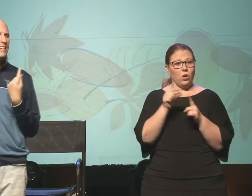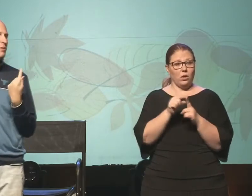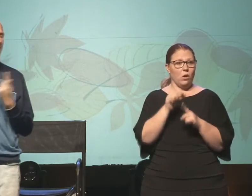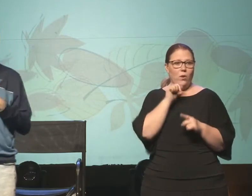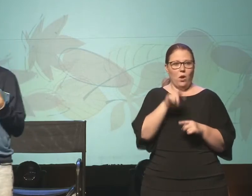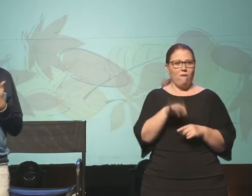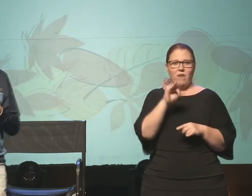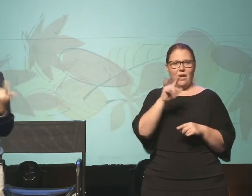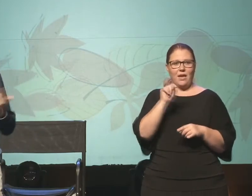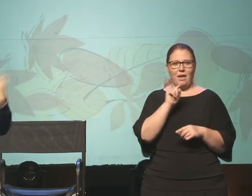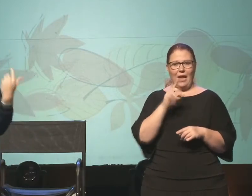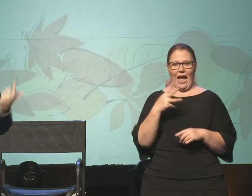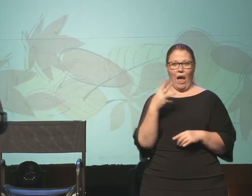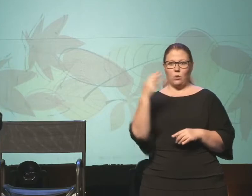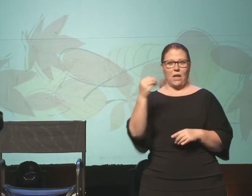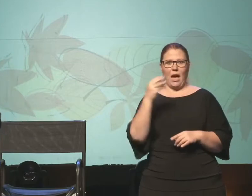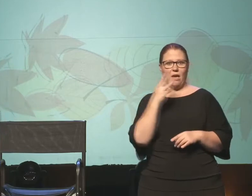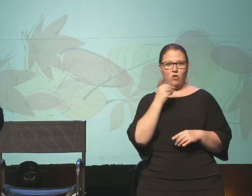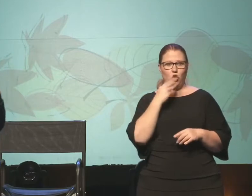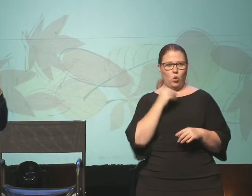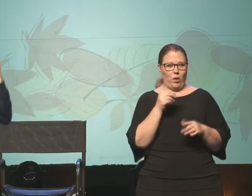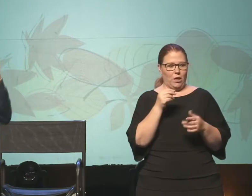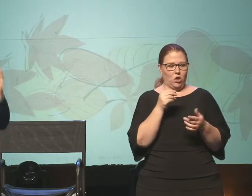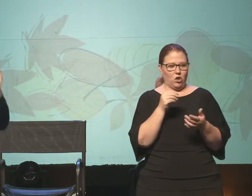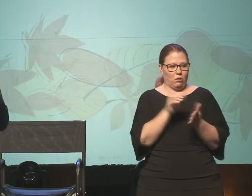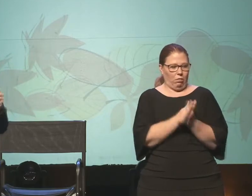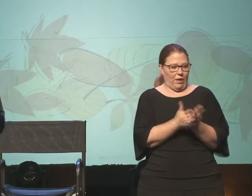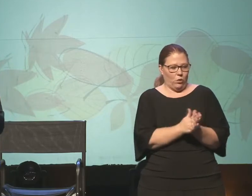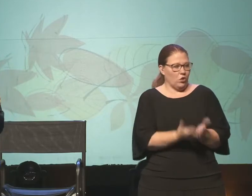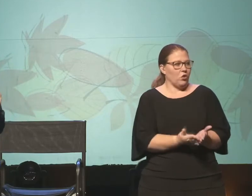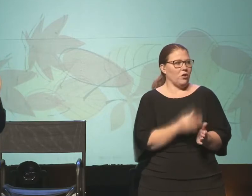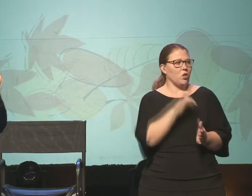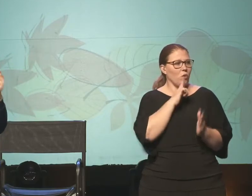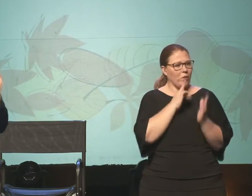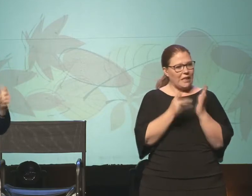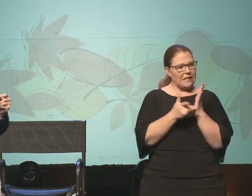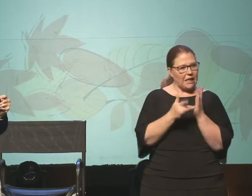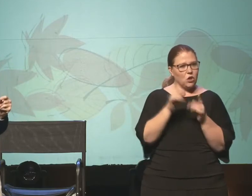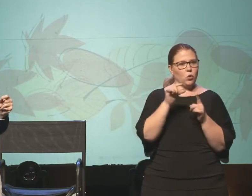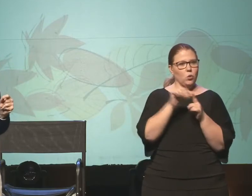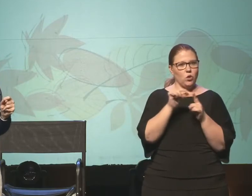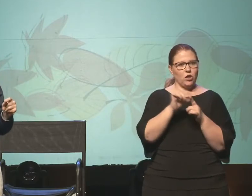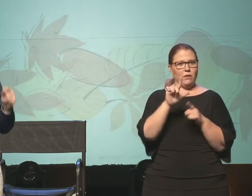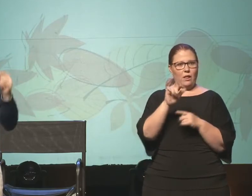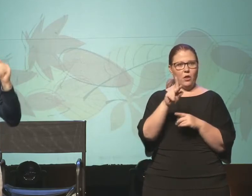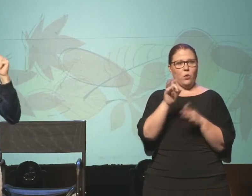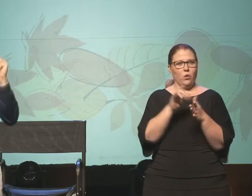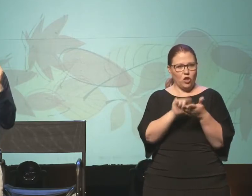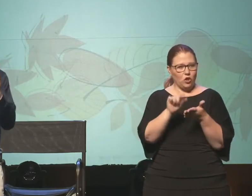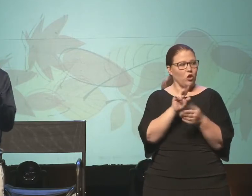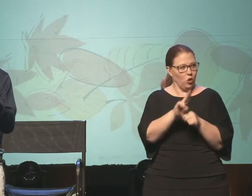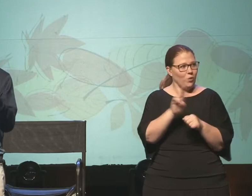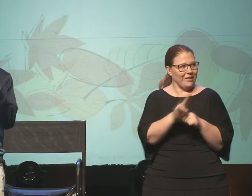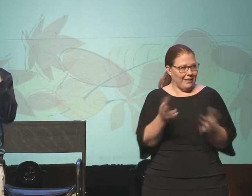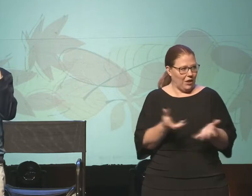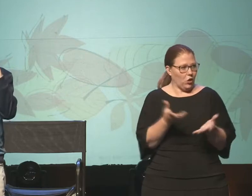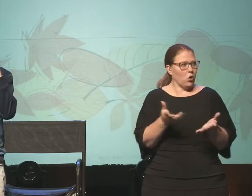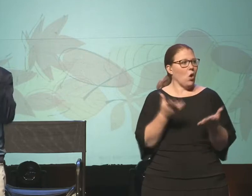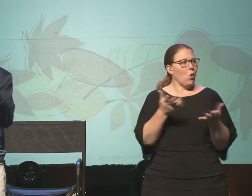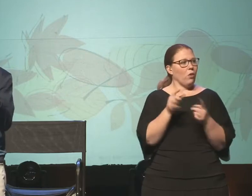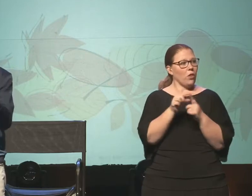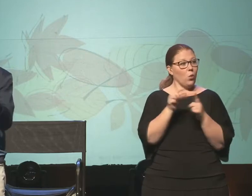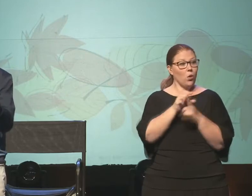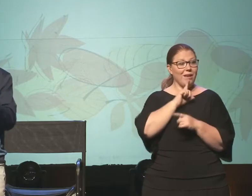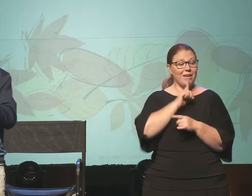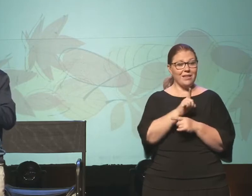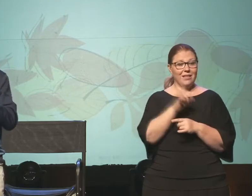don't find it really outside of Jewish literature. It's a very technical word that Luke uses here. And what this word is, it's the